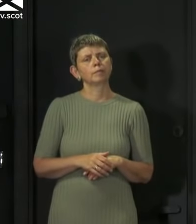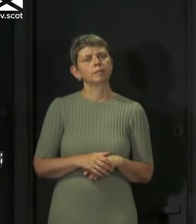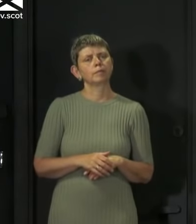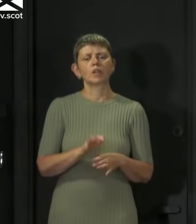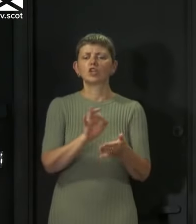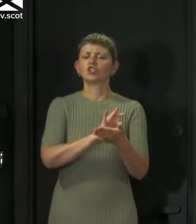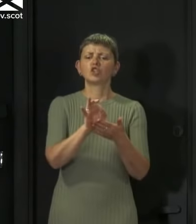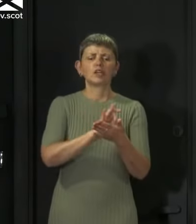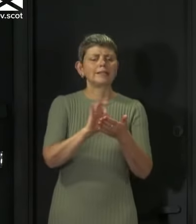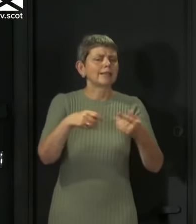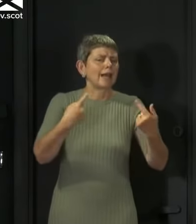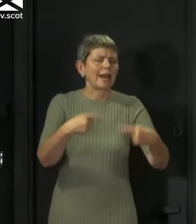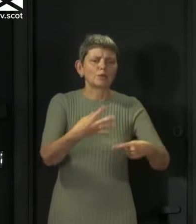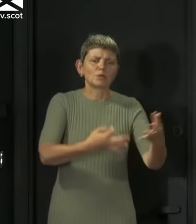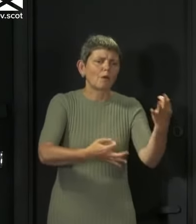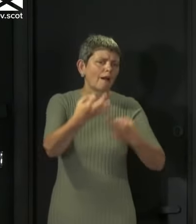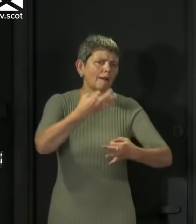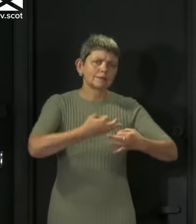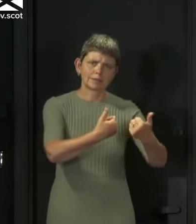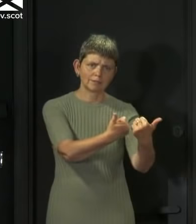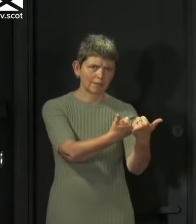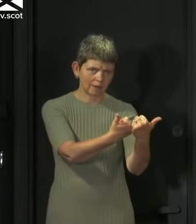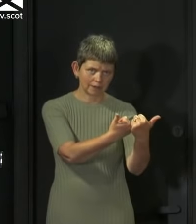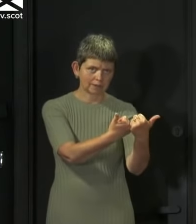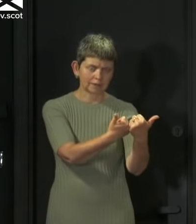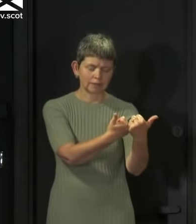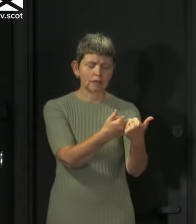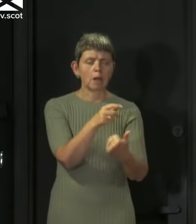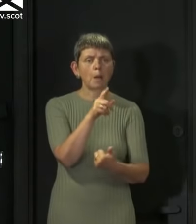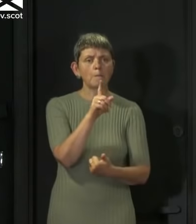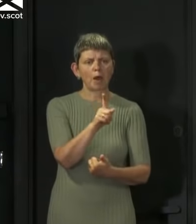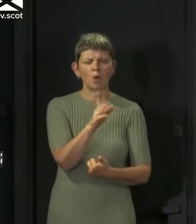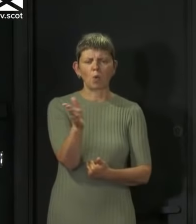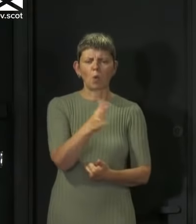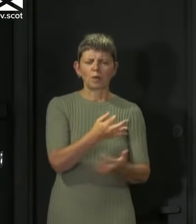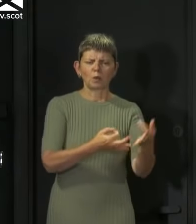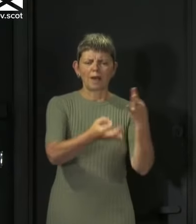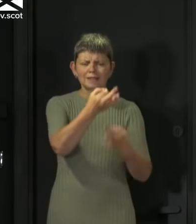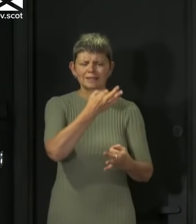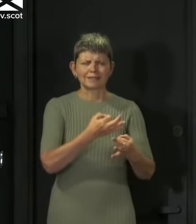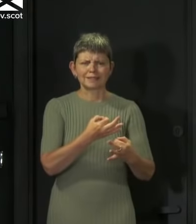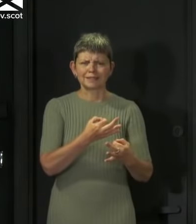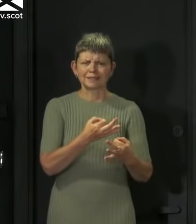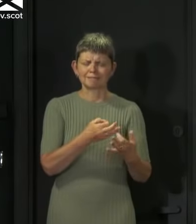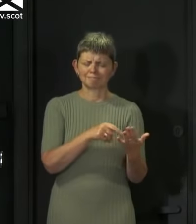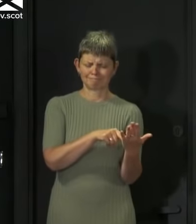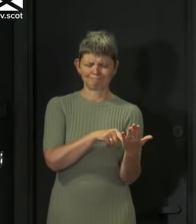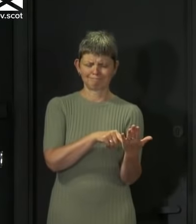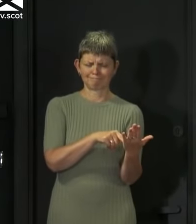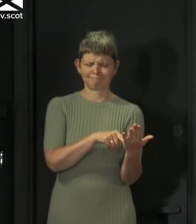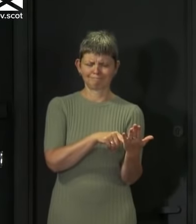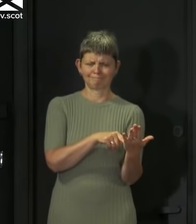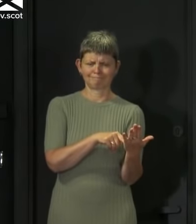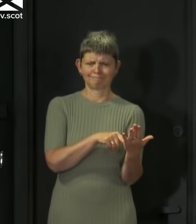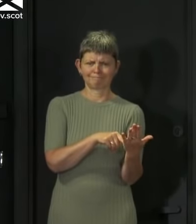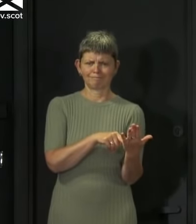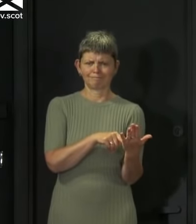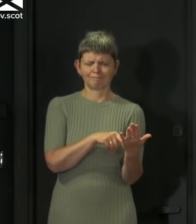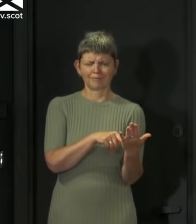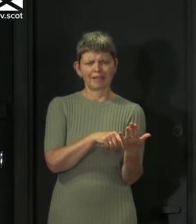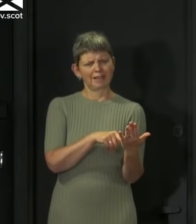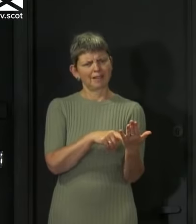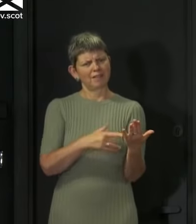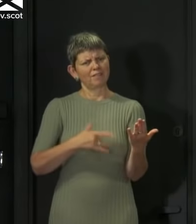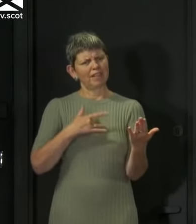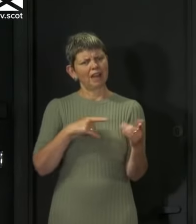questions. I'm not saying otherwise, but all these questions seem to feel as if they're predicated on this process being